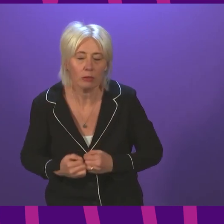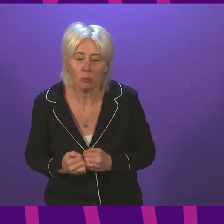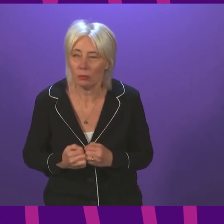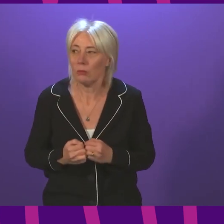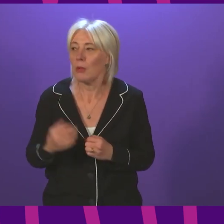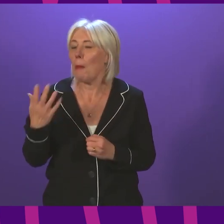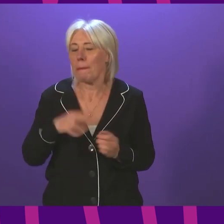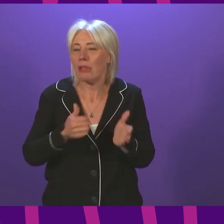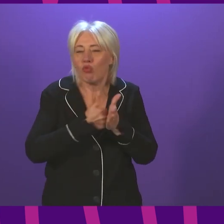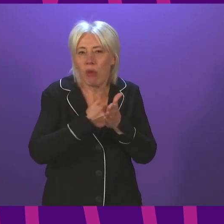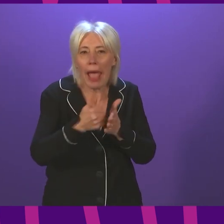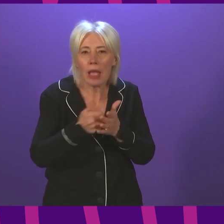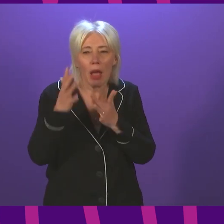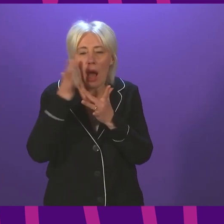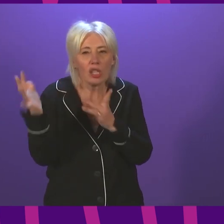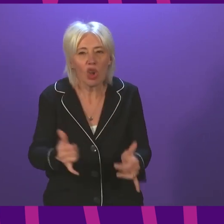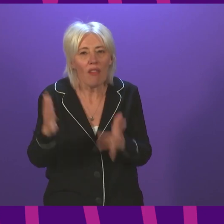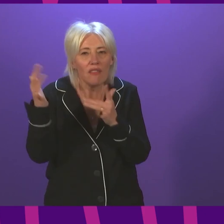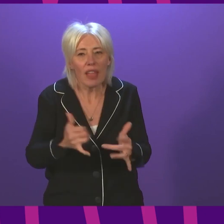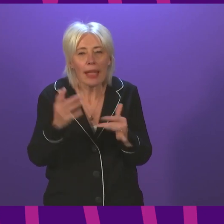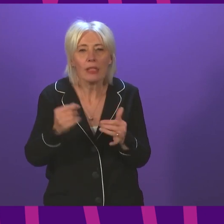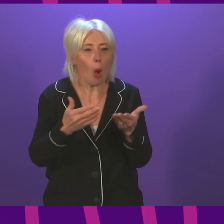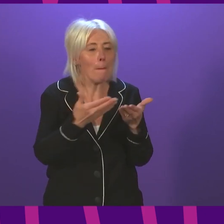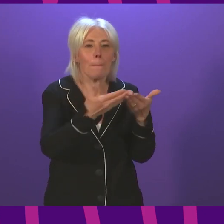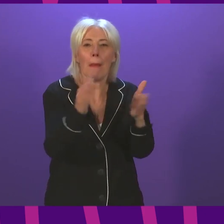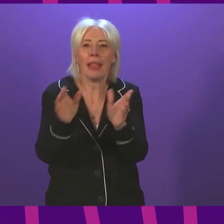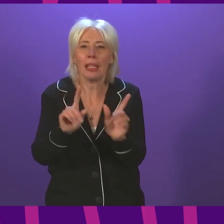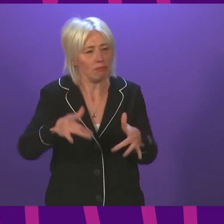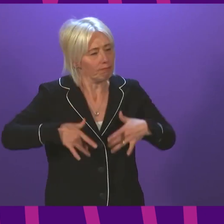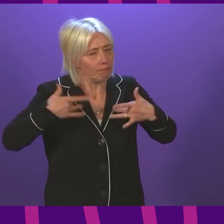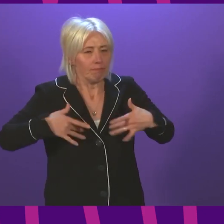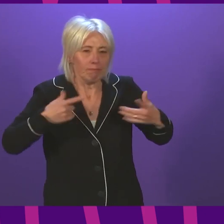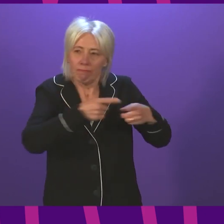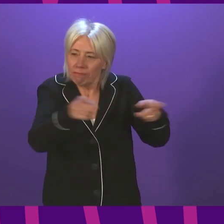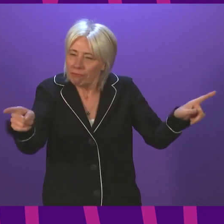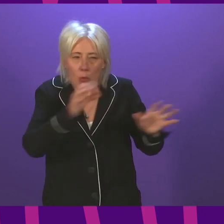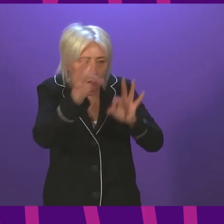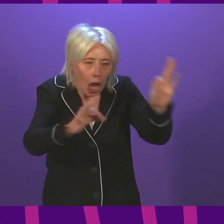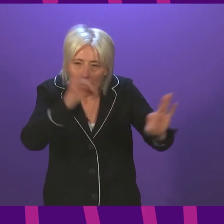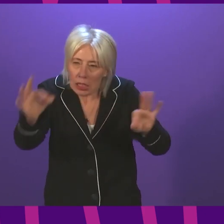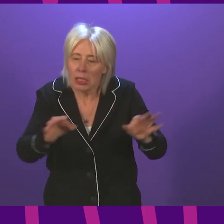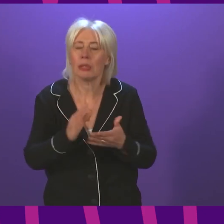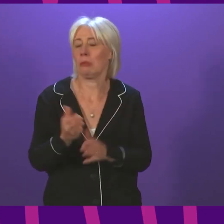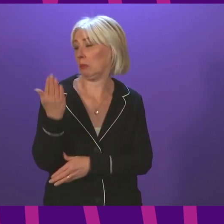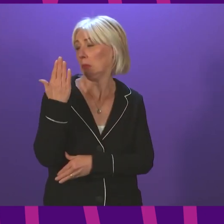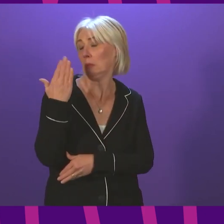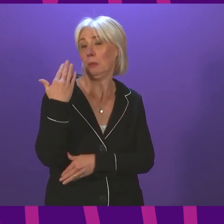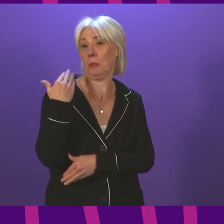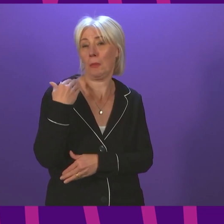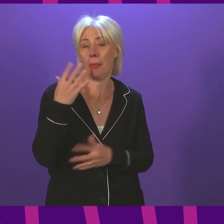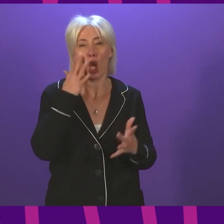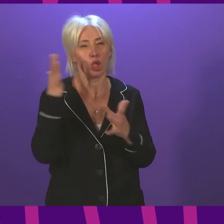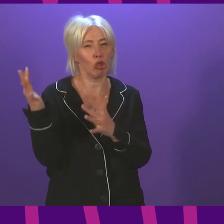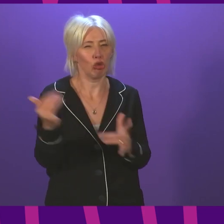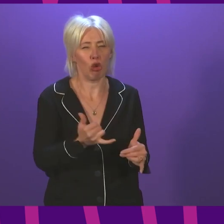out regular surveys of public opinion and in terms of the most recent surveys